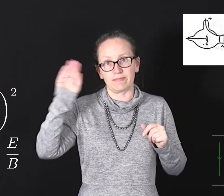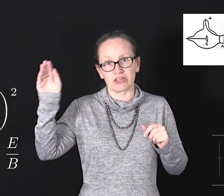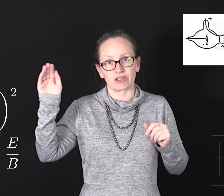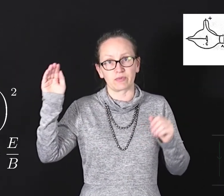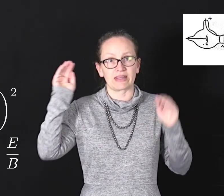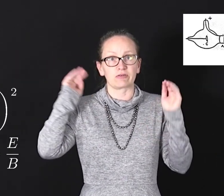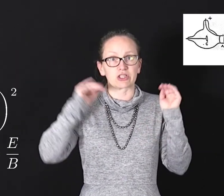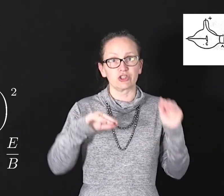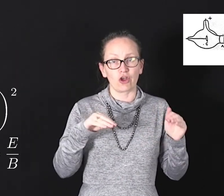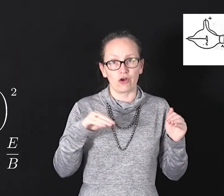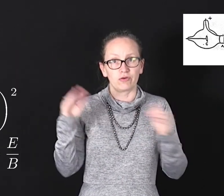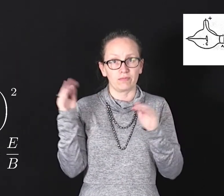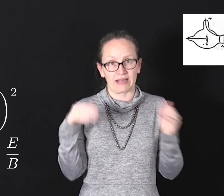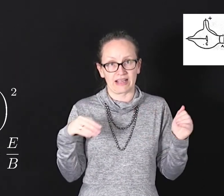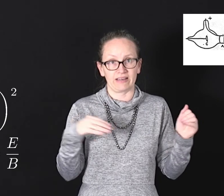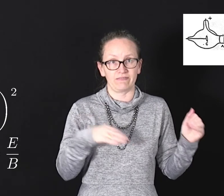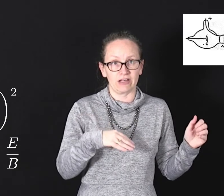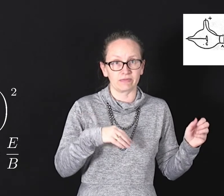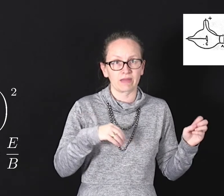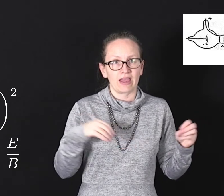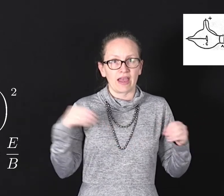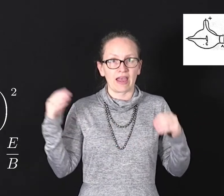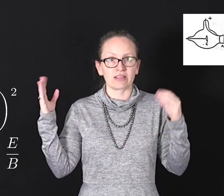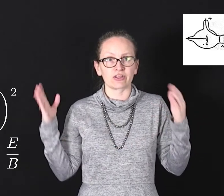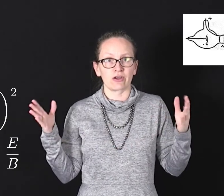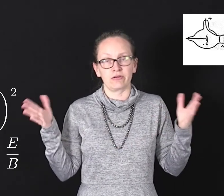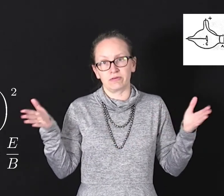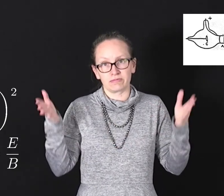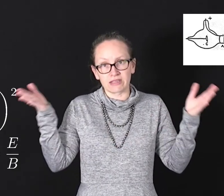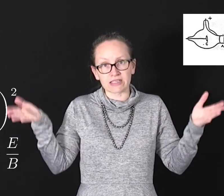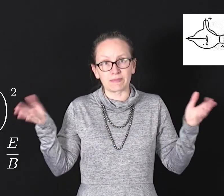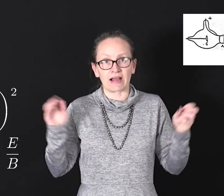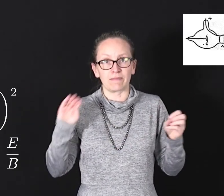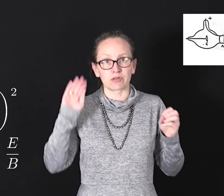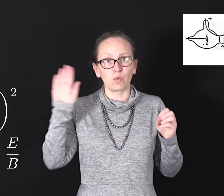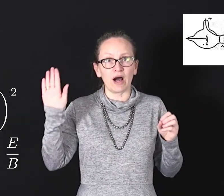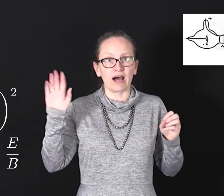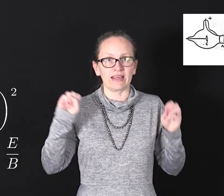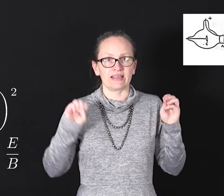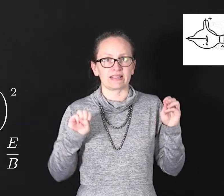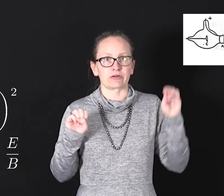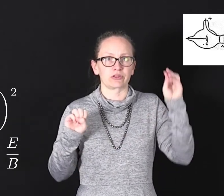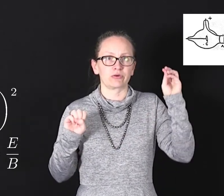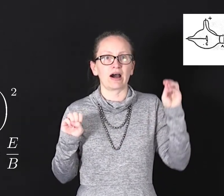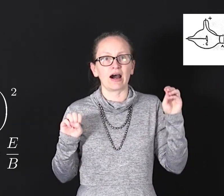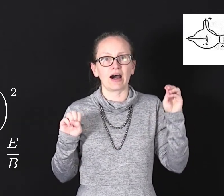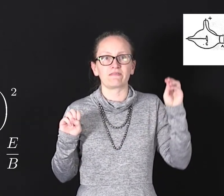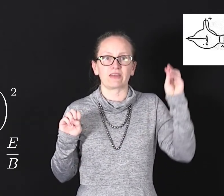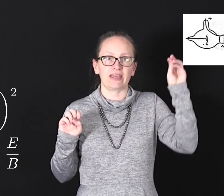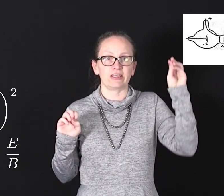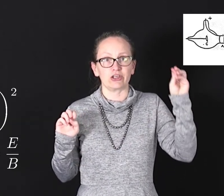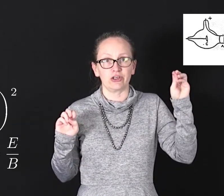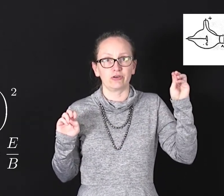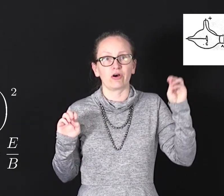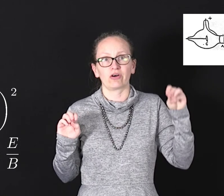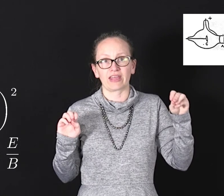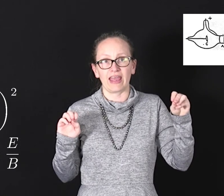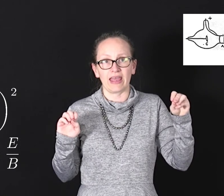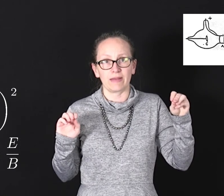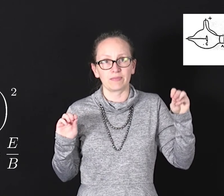measured when there was no magnetic field. And so this becomes Y is equal to a half Eq on m